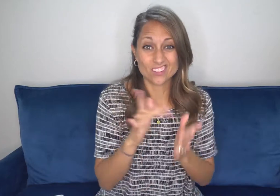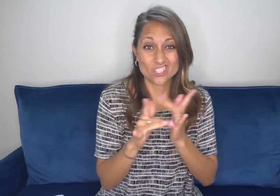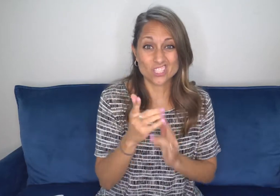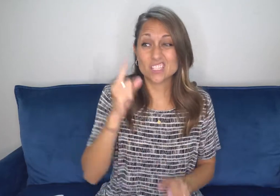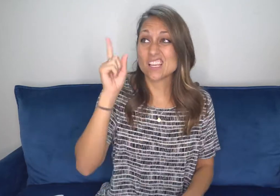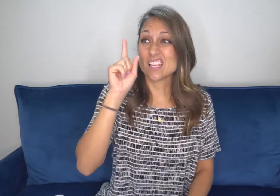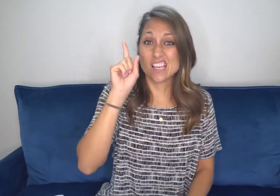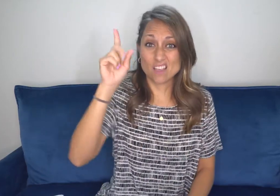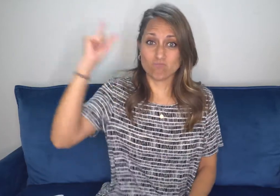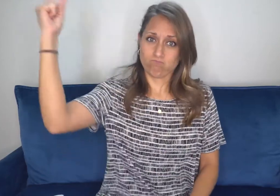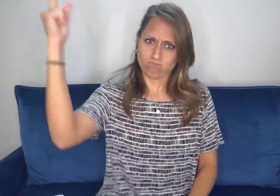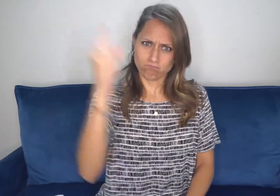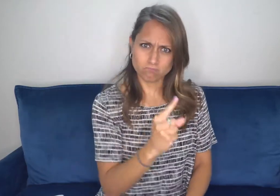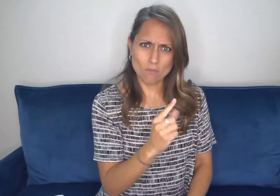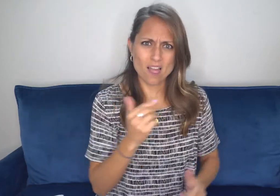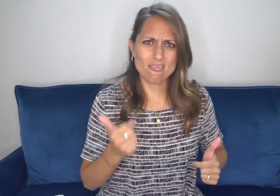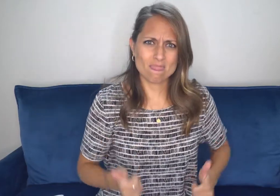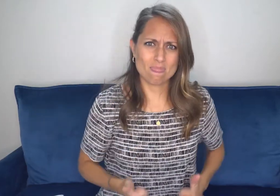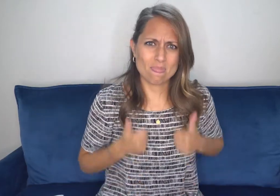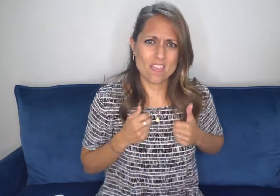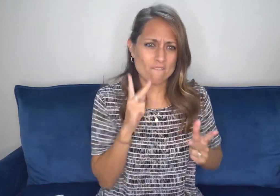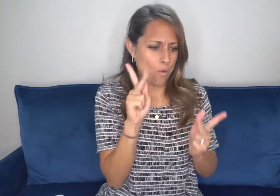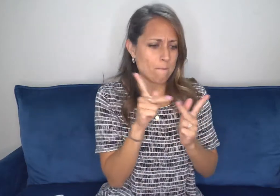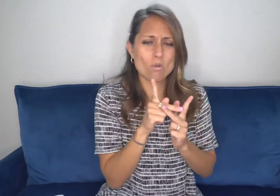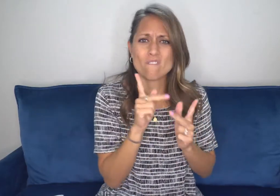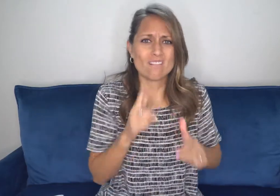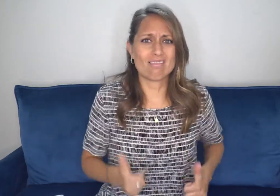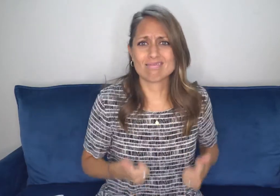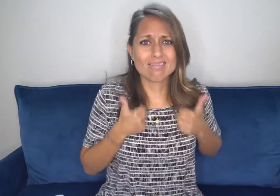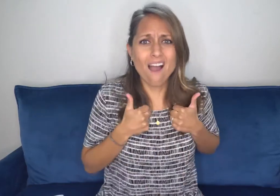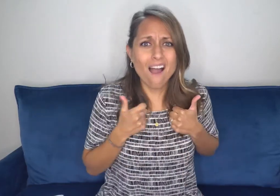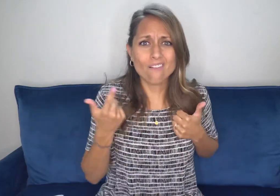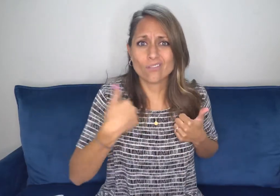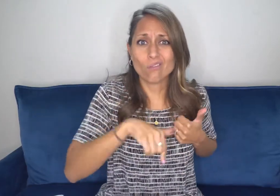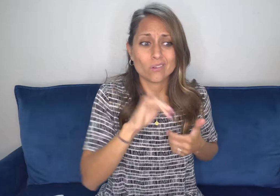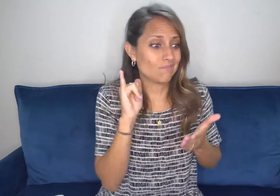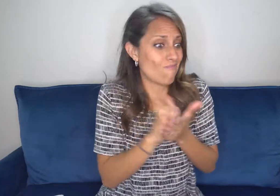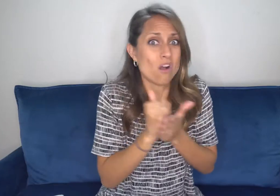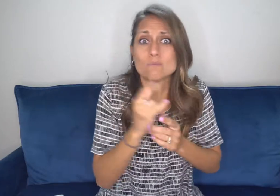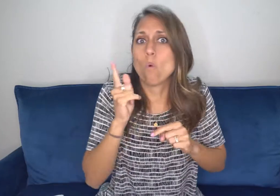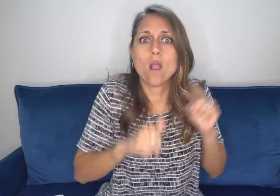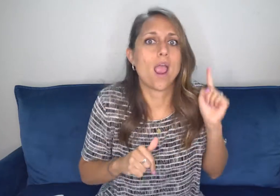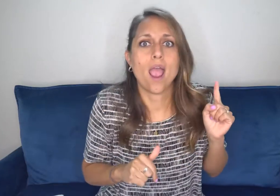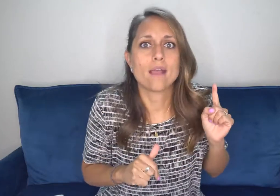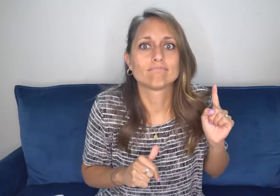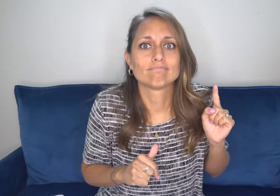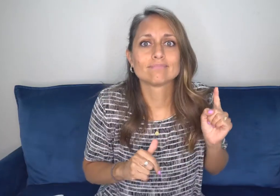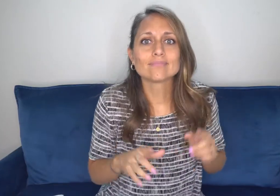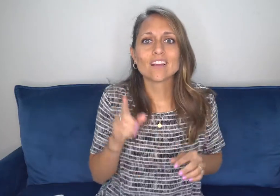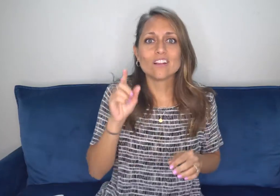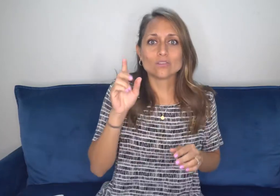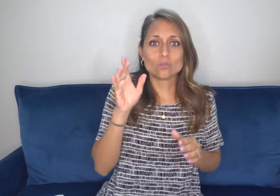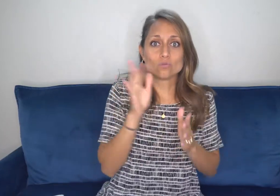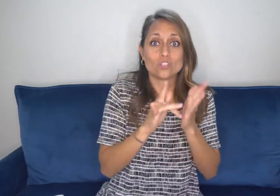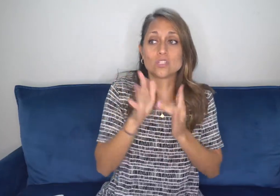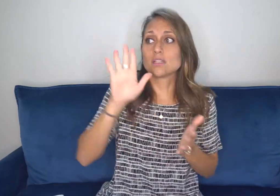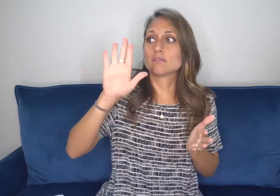loves all. He came to this earth to live a perfect life that we could not. And